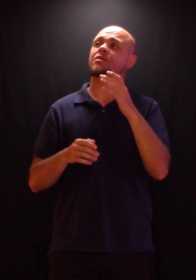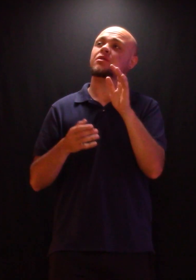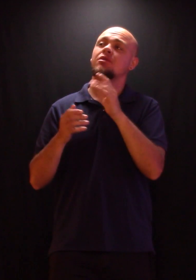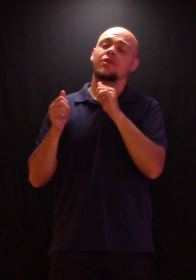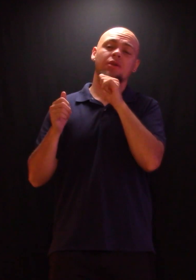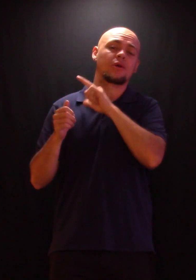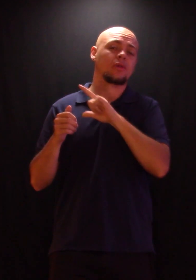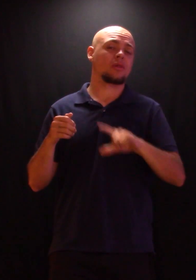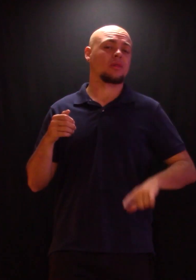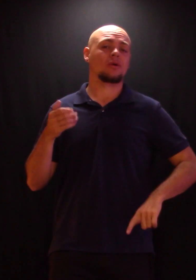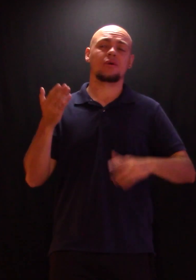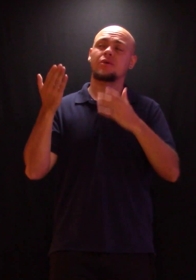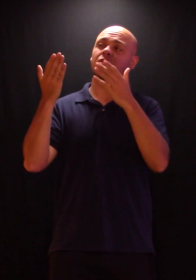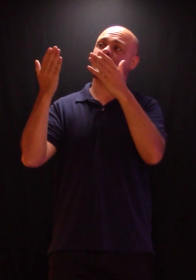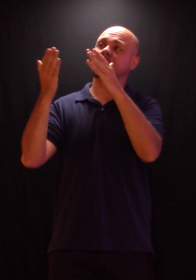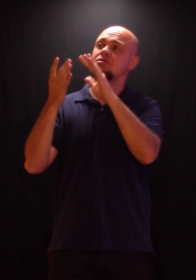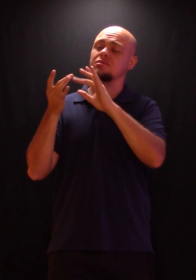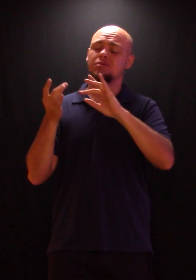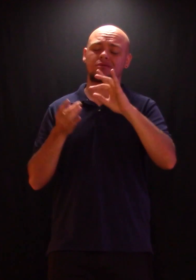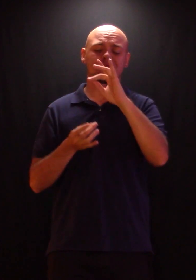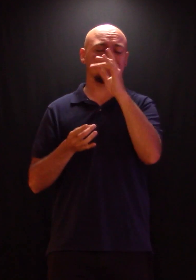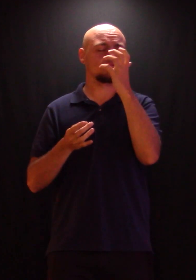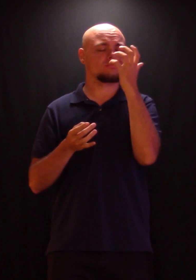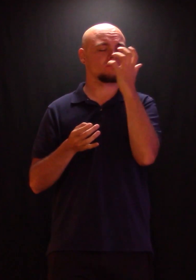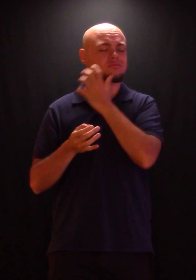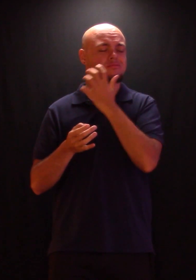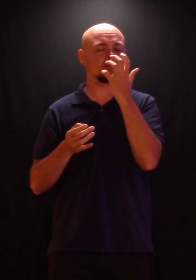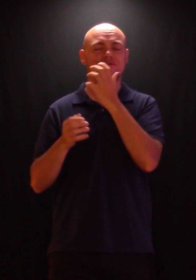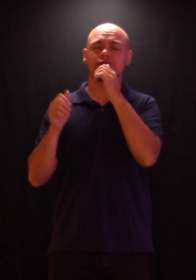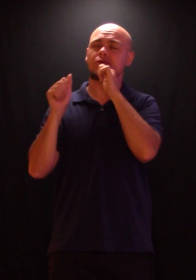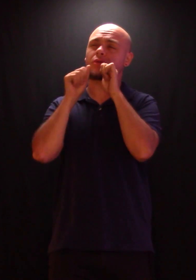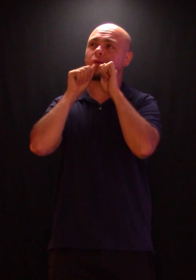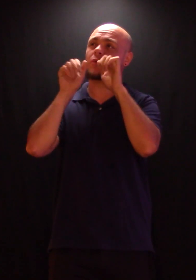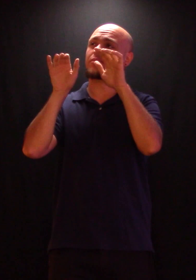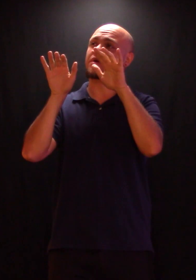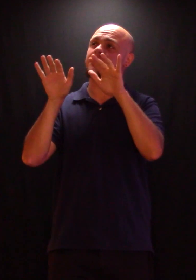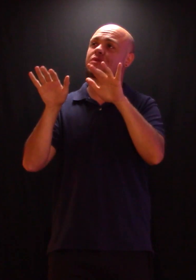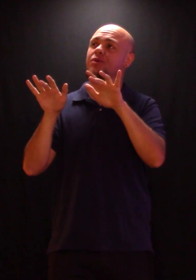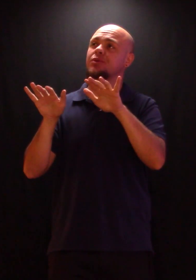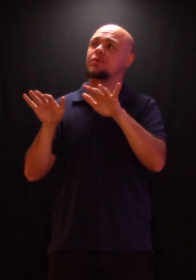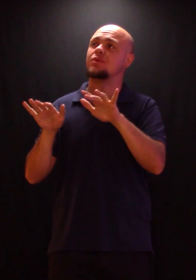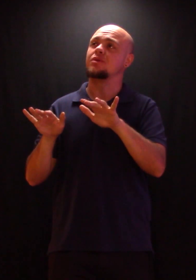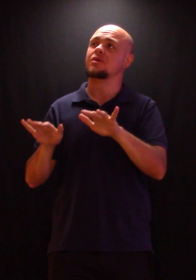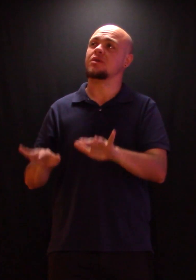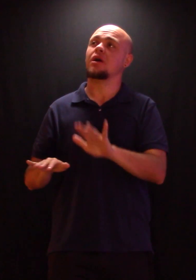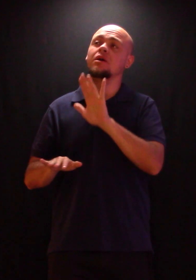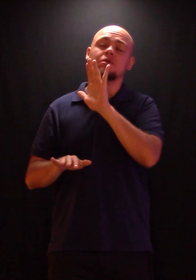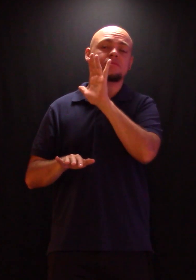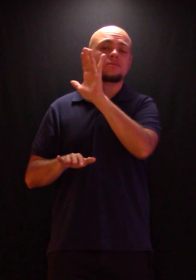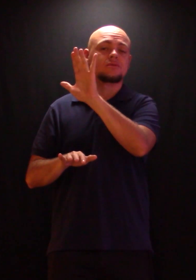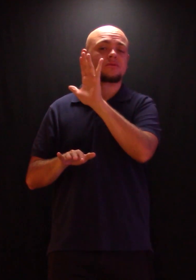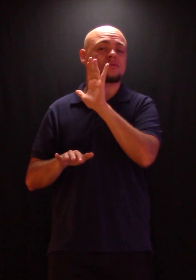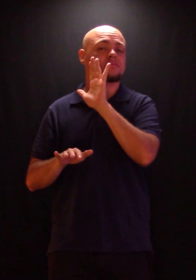Bless the Lord, O my soul, O my soul